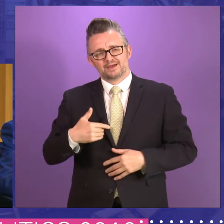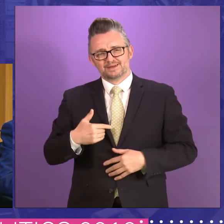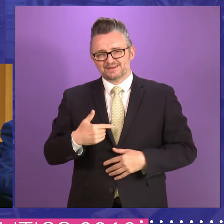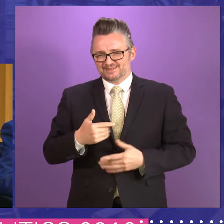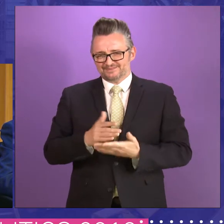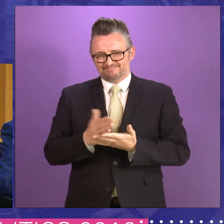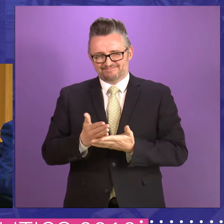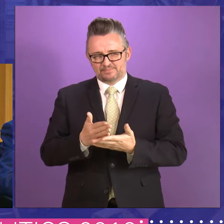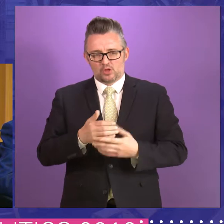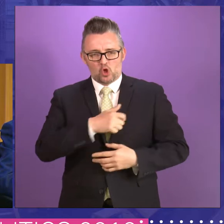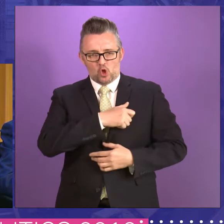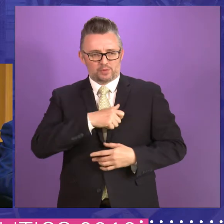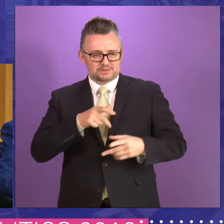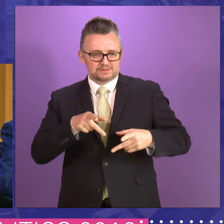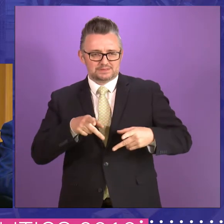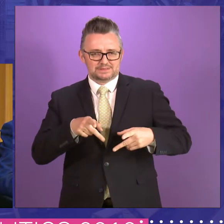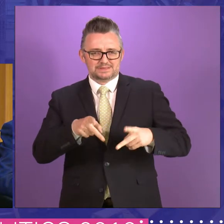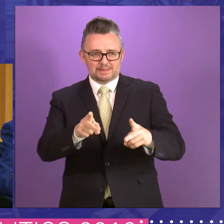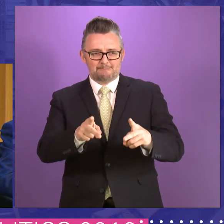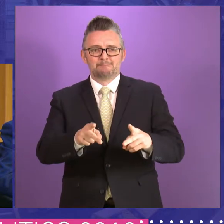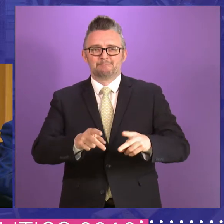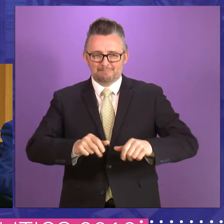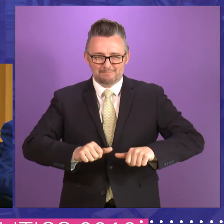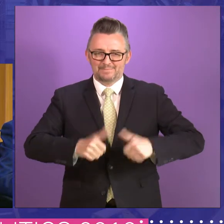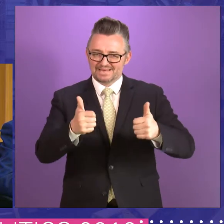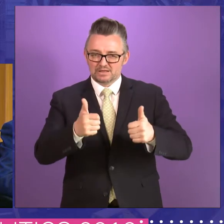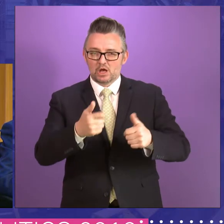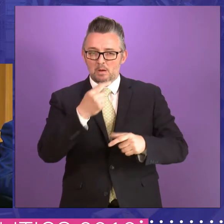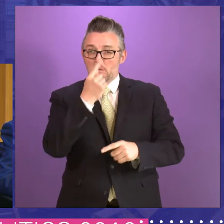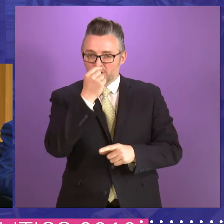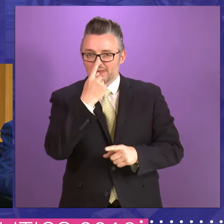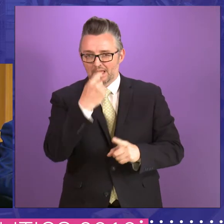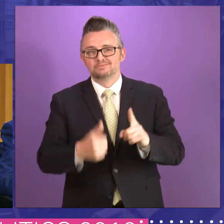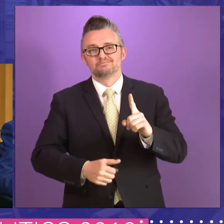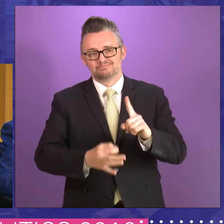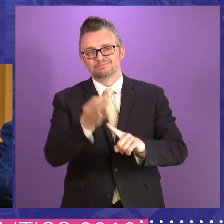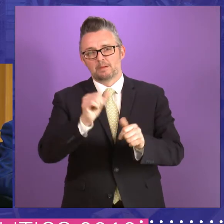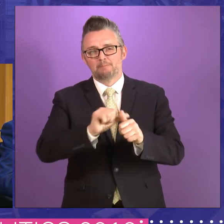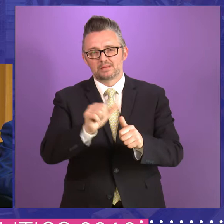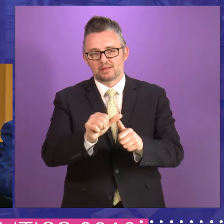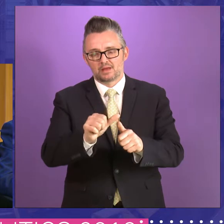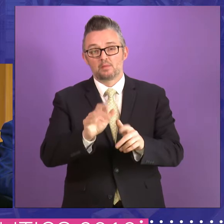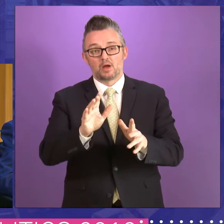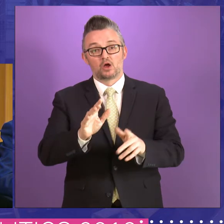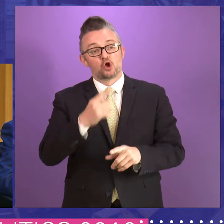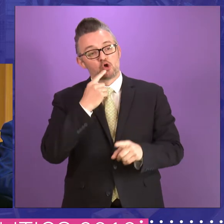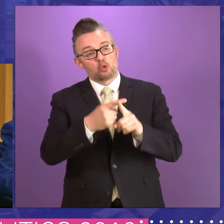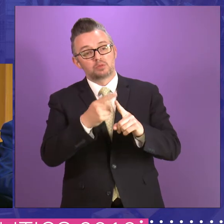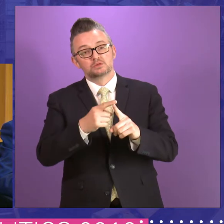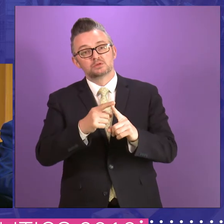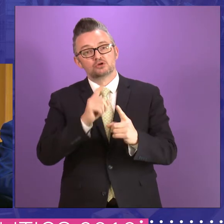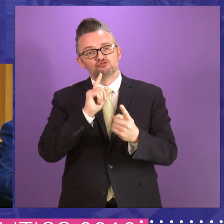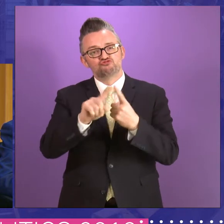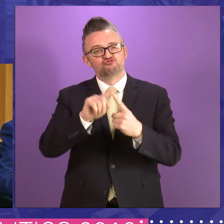convinced that the committee system has been as effective as it could have been, but in the particular point about the reporter